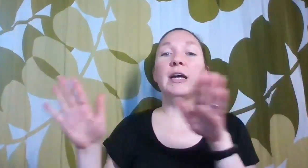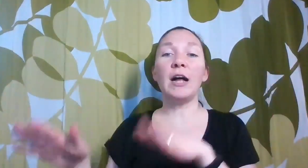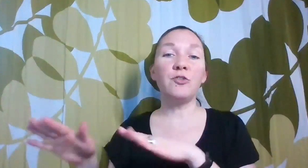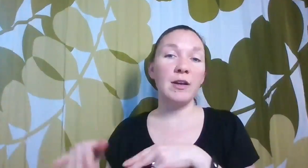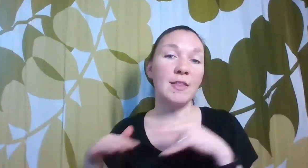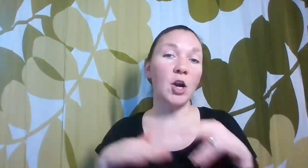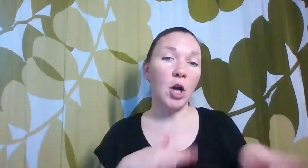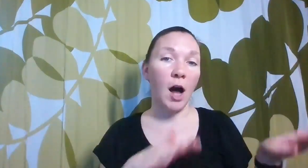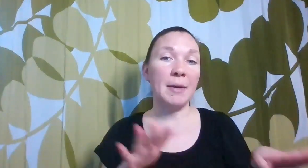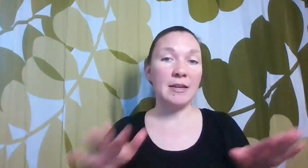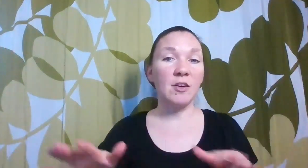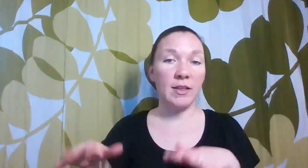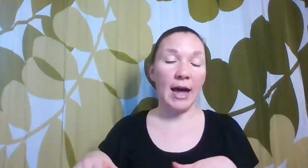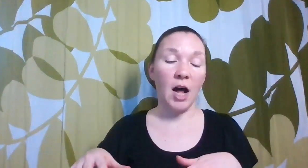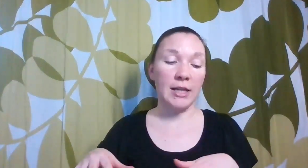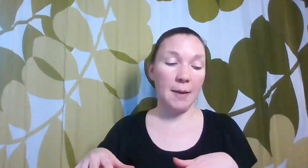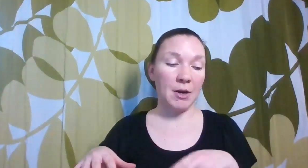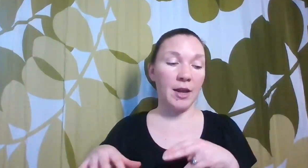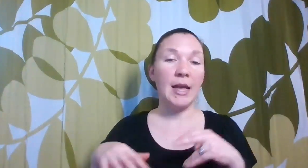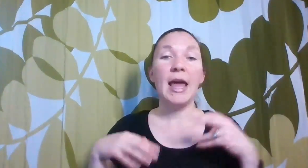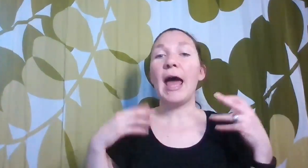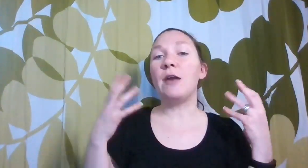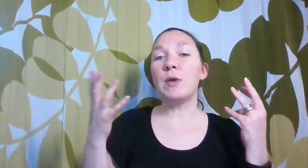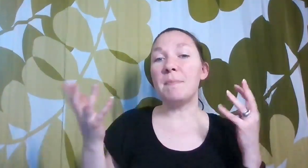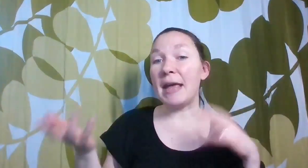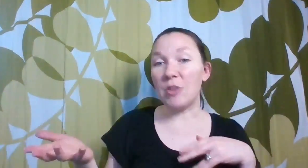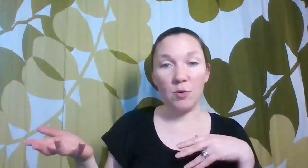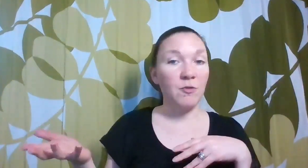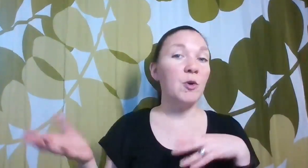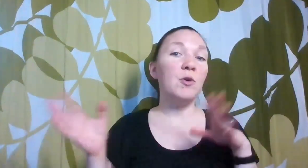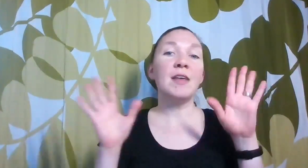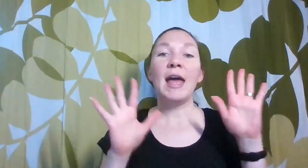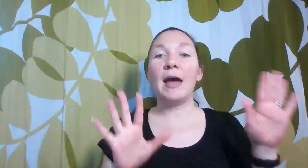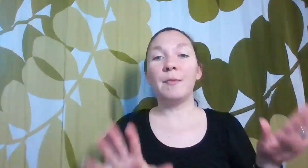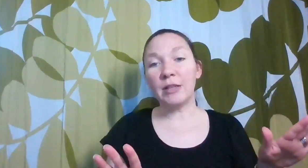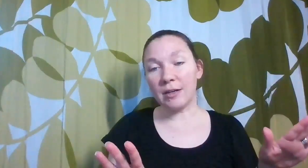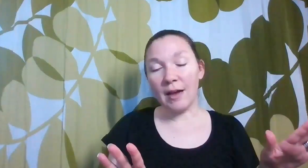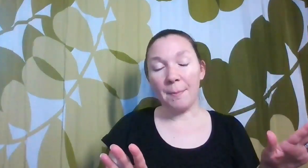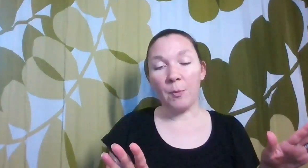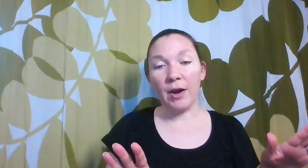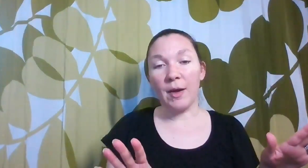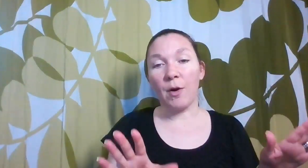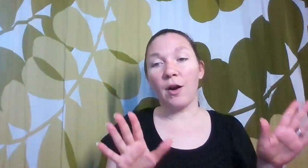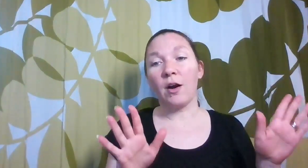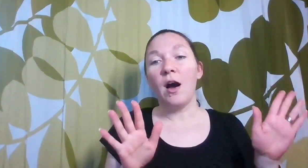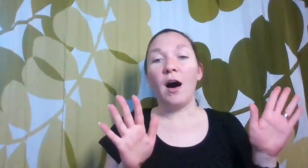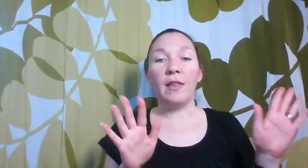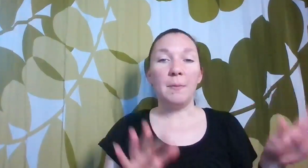countries that are common during that holiday period. And we made those foods and we looked up where they were on the